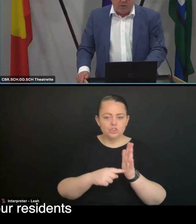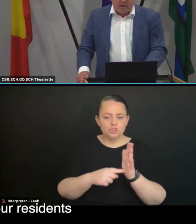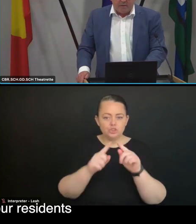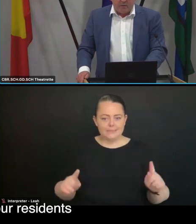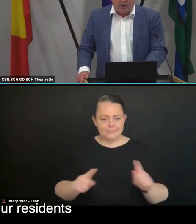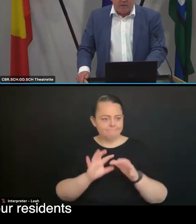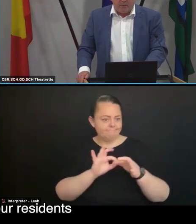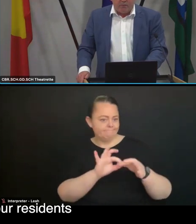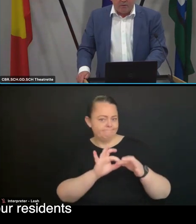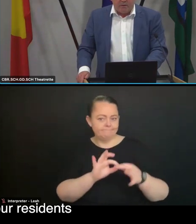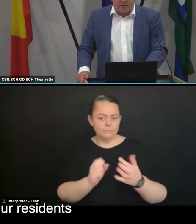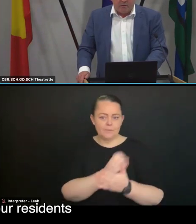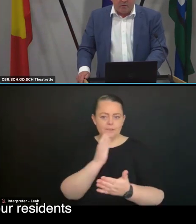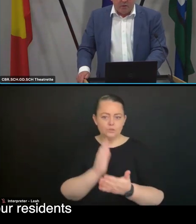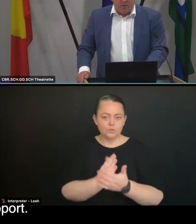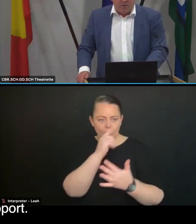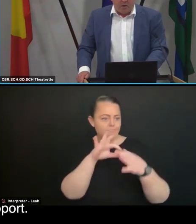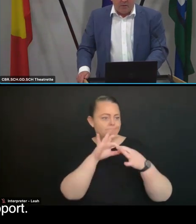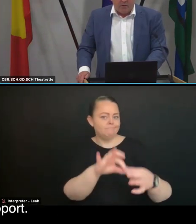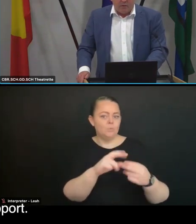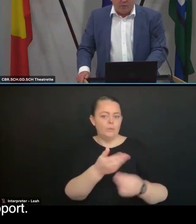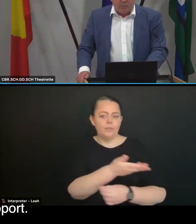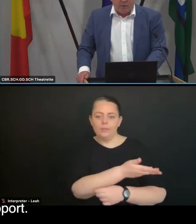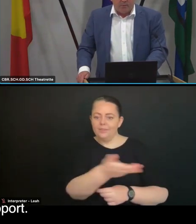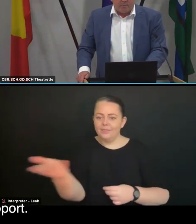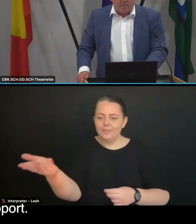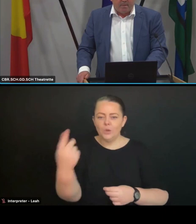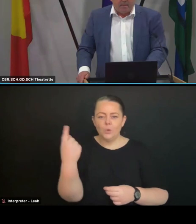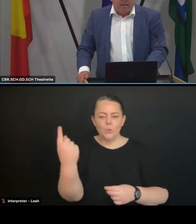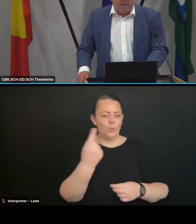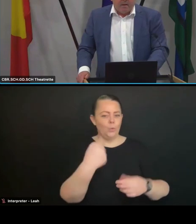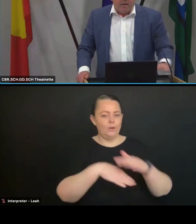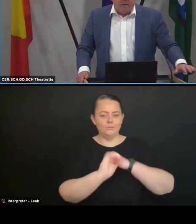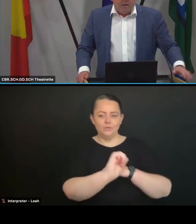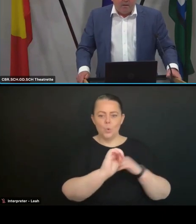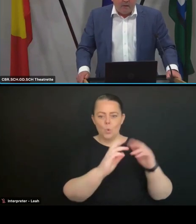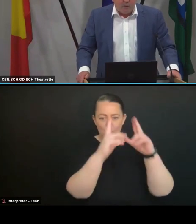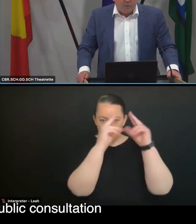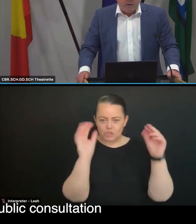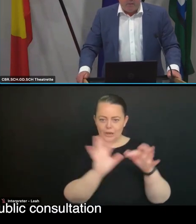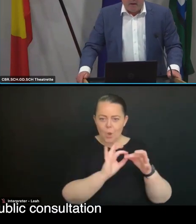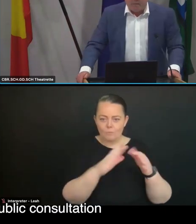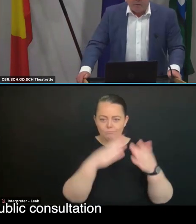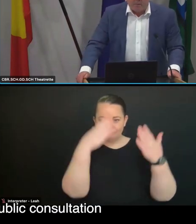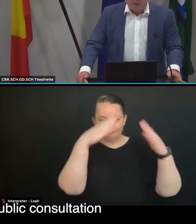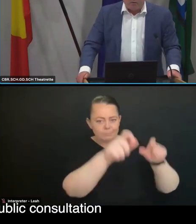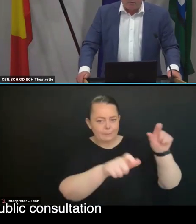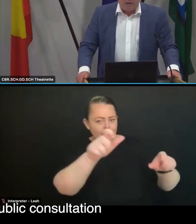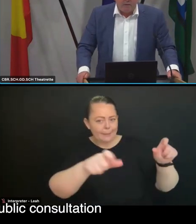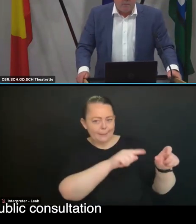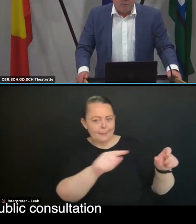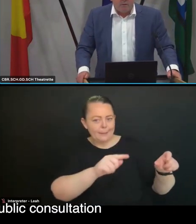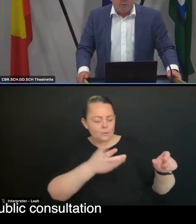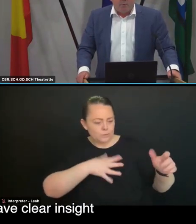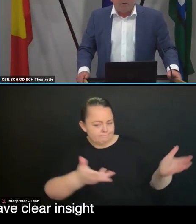us to engage with your residents or others that you support. The valuable feedback from the public